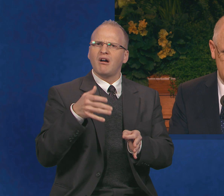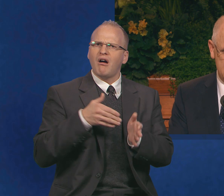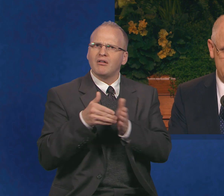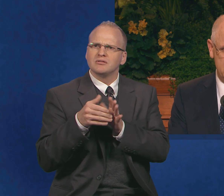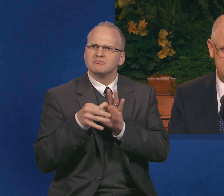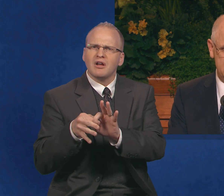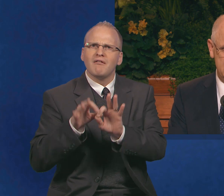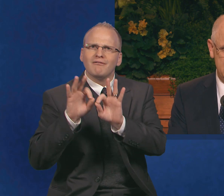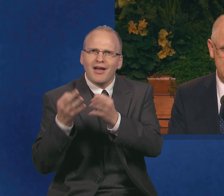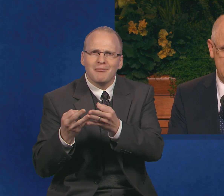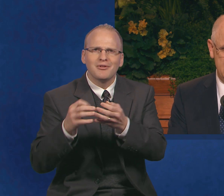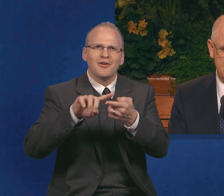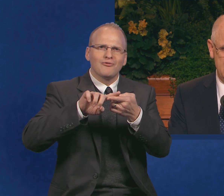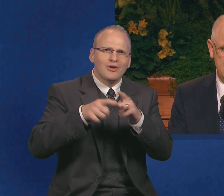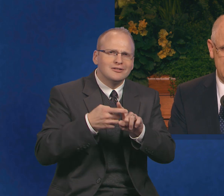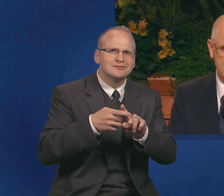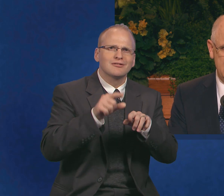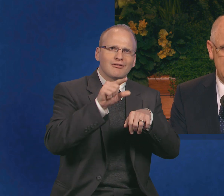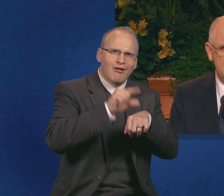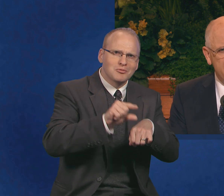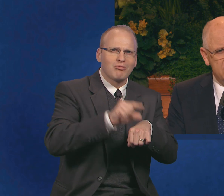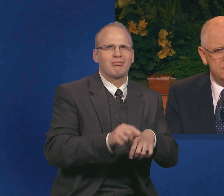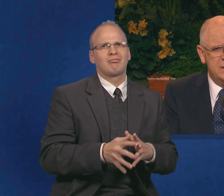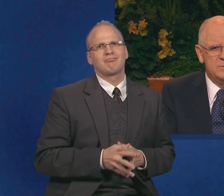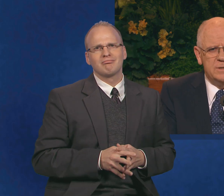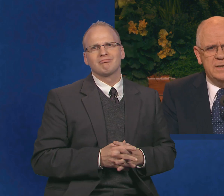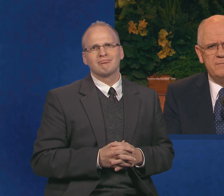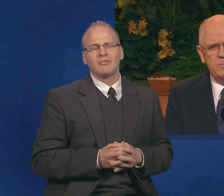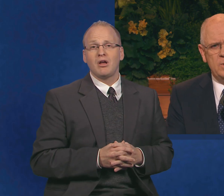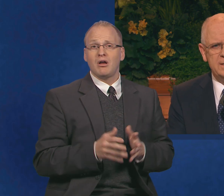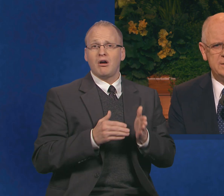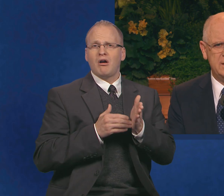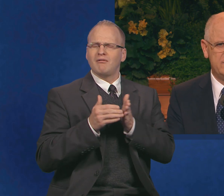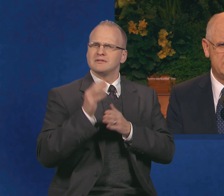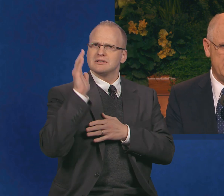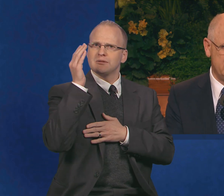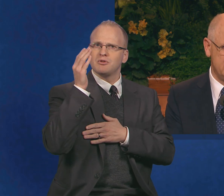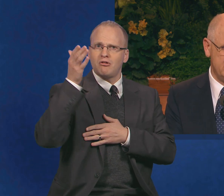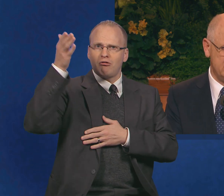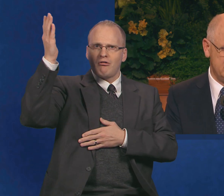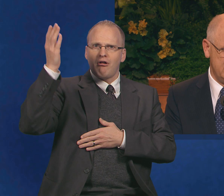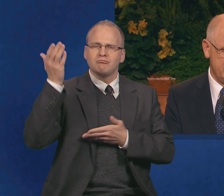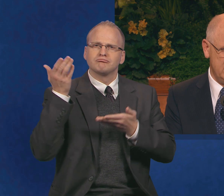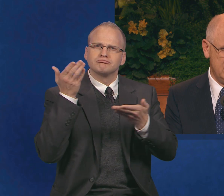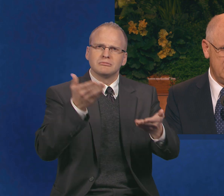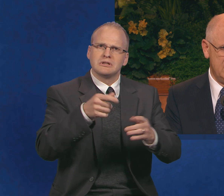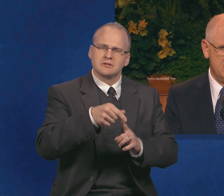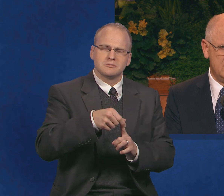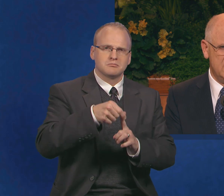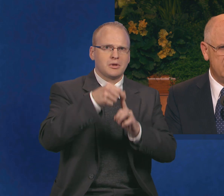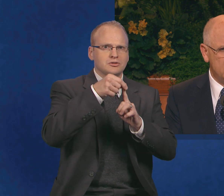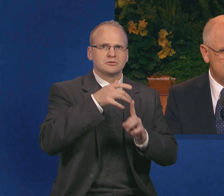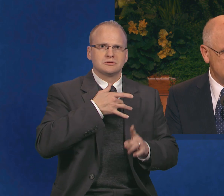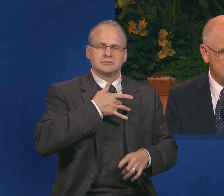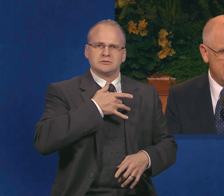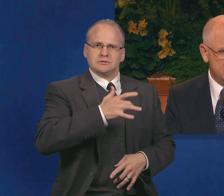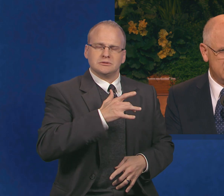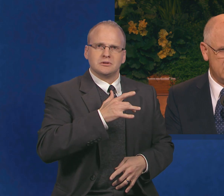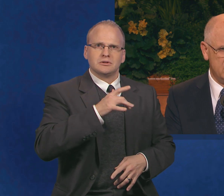gospel. He often seems to give the blessing of a special sensitivity to the influence and guidance of the Holy